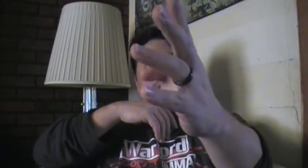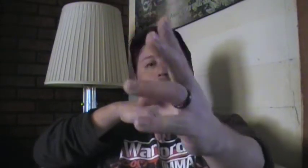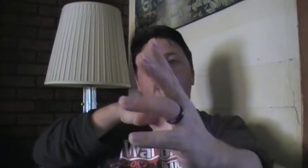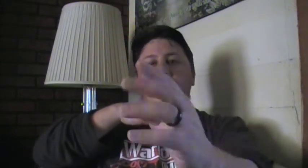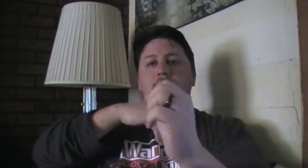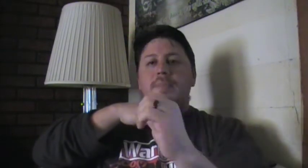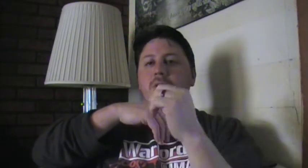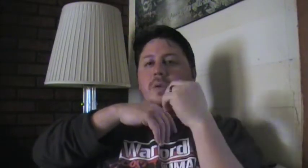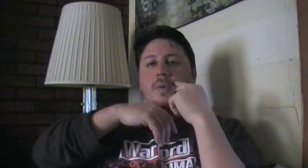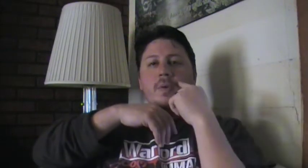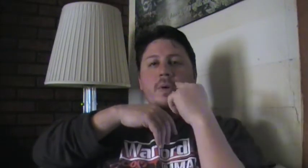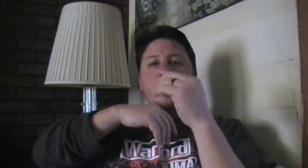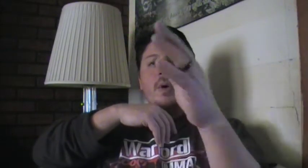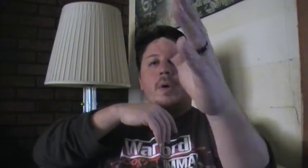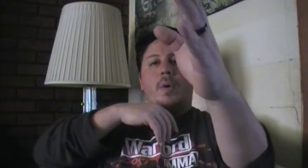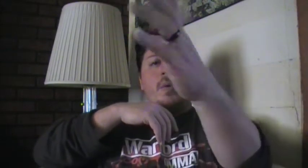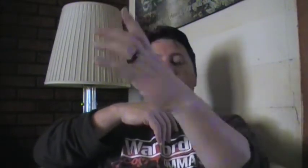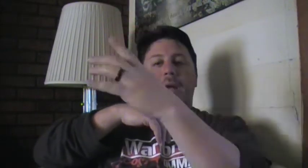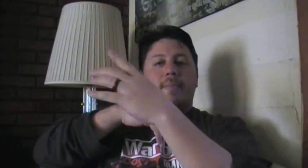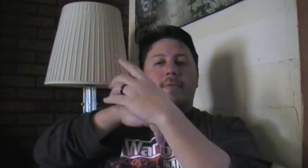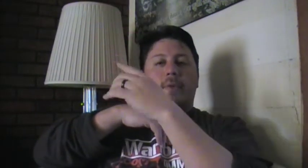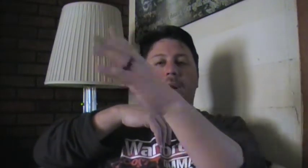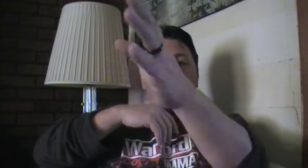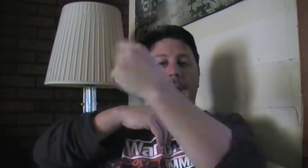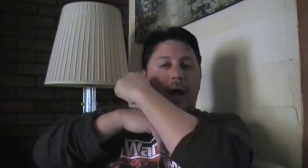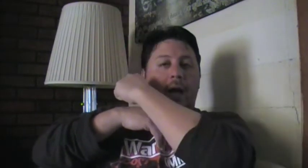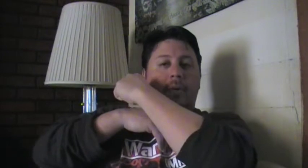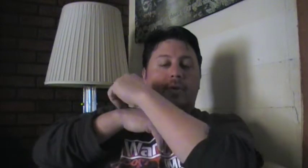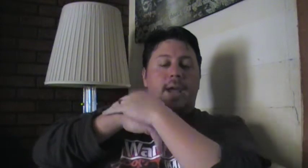right up to you right before I retract.